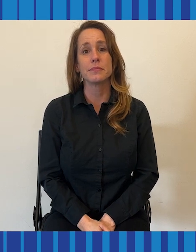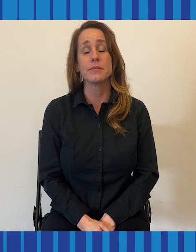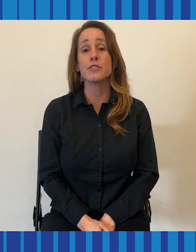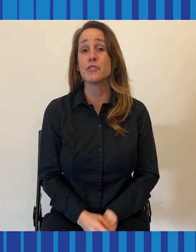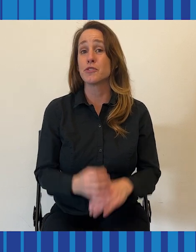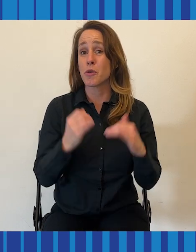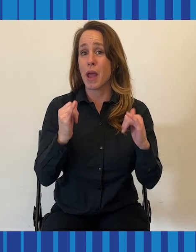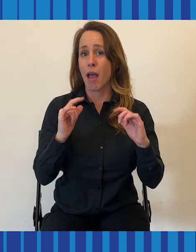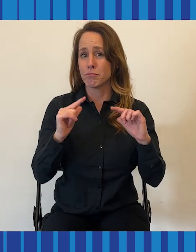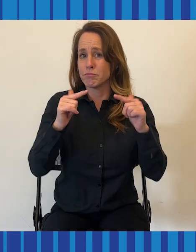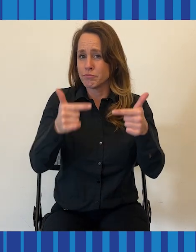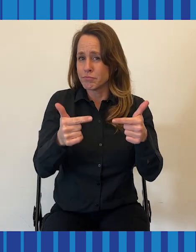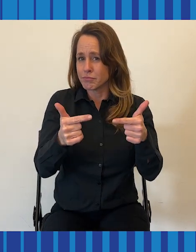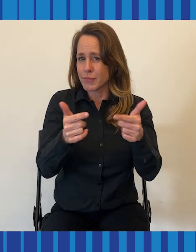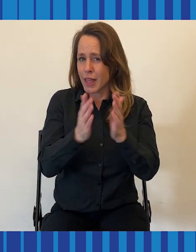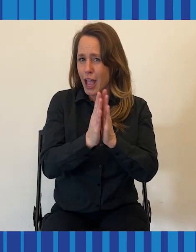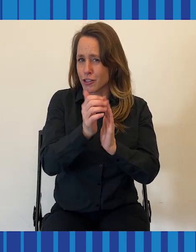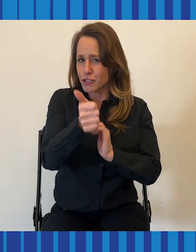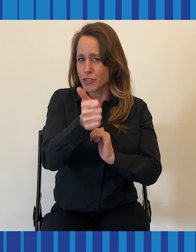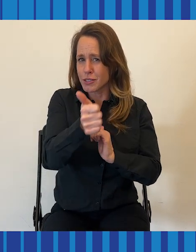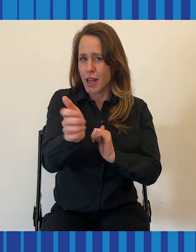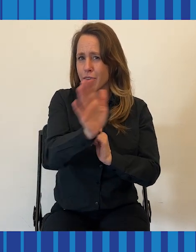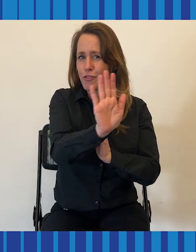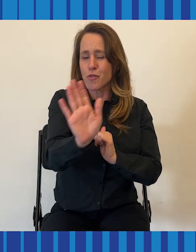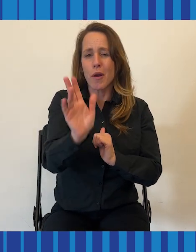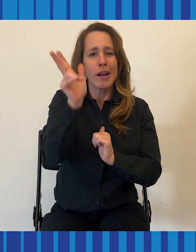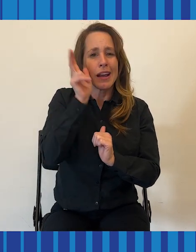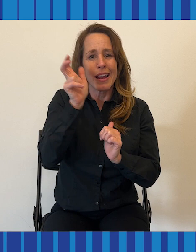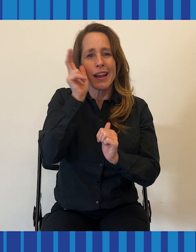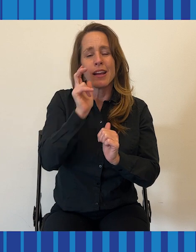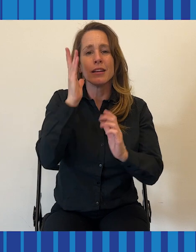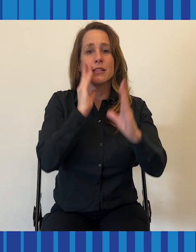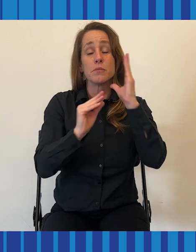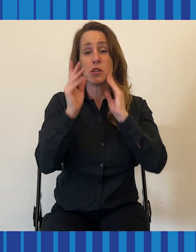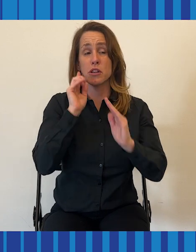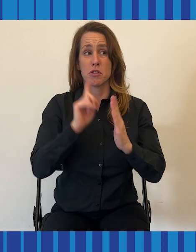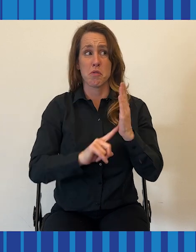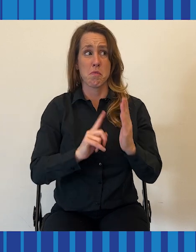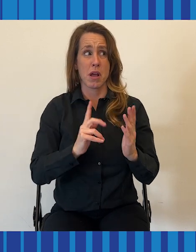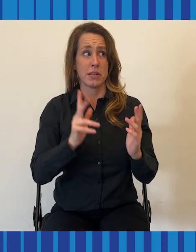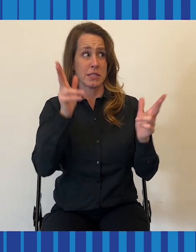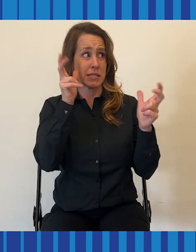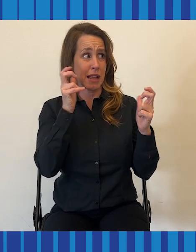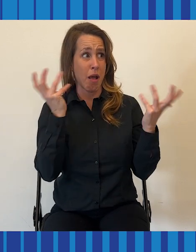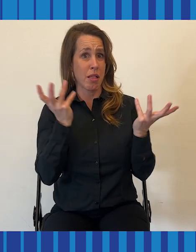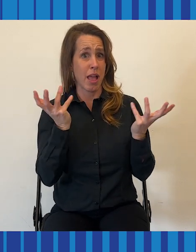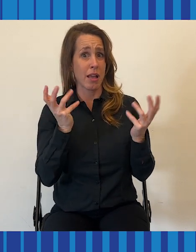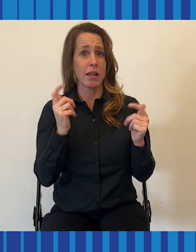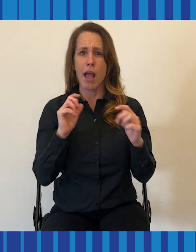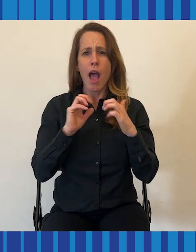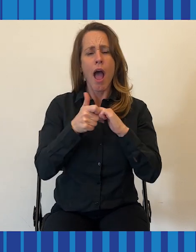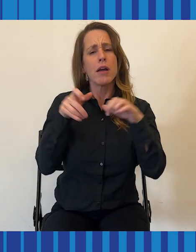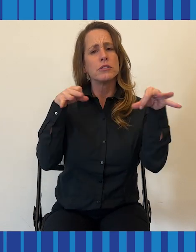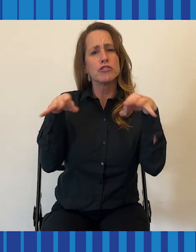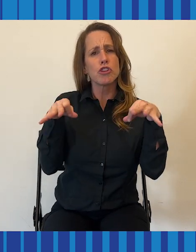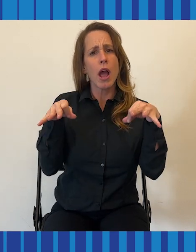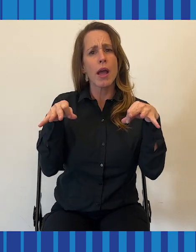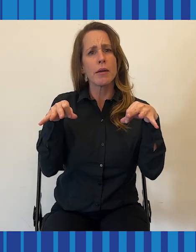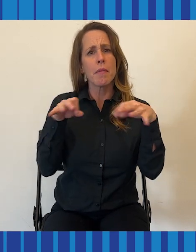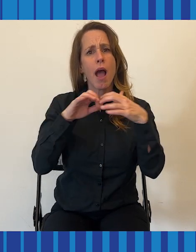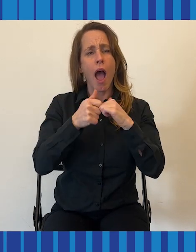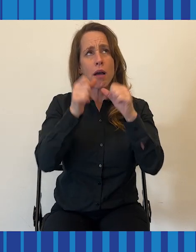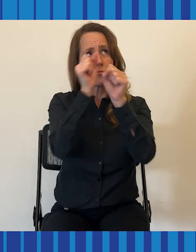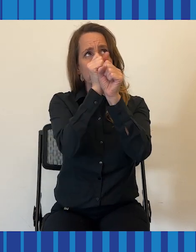How would I describe it? How would I visualize it? How can I appreciate it? How has it changed over time?